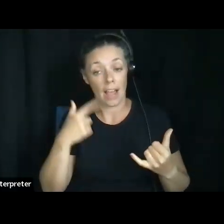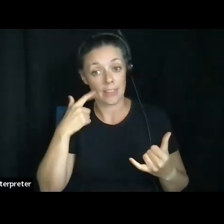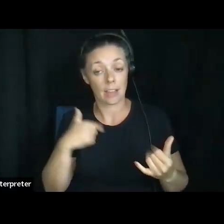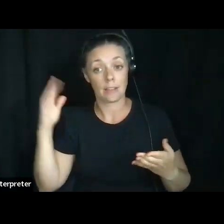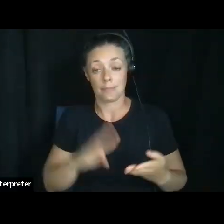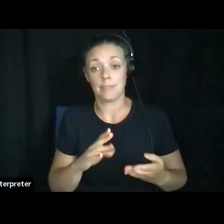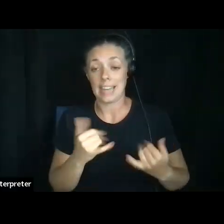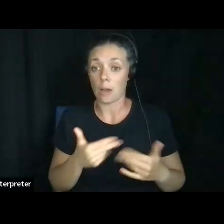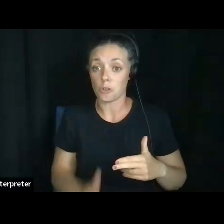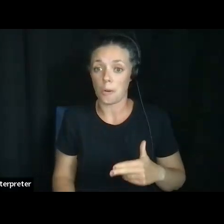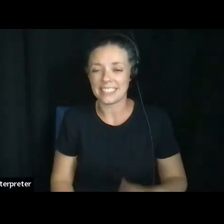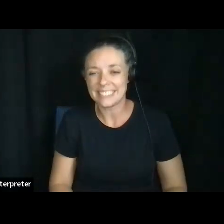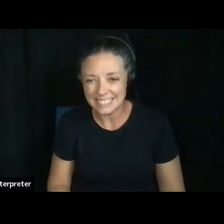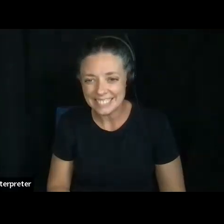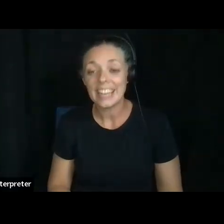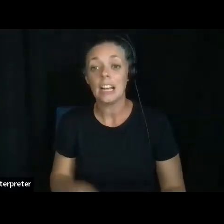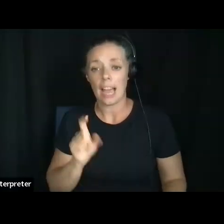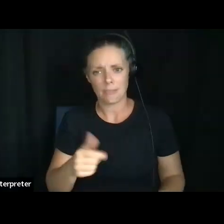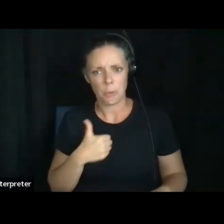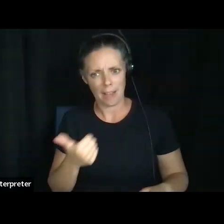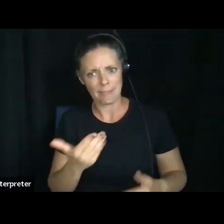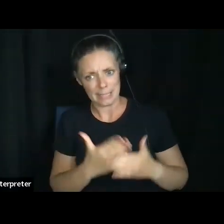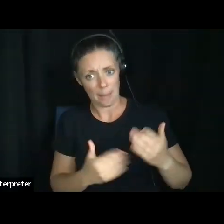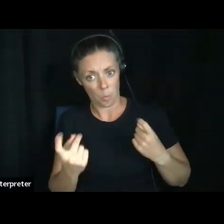good a job on that. So there's gotta be some questions.